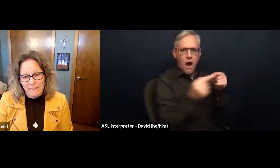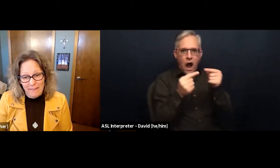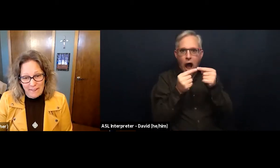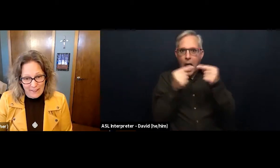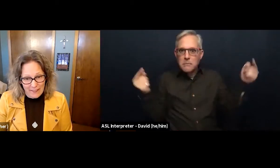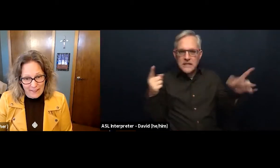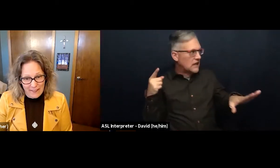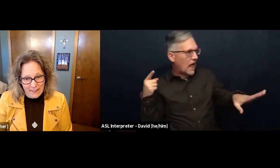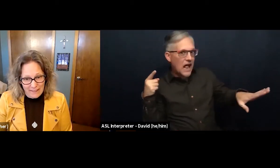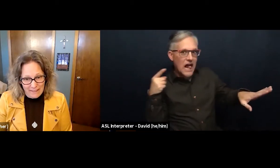Jonah